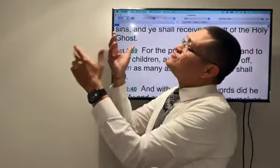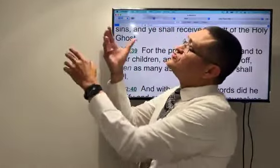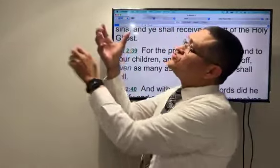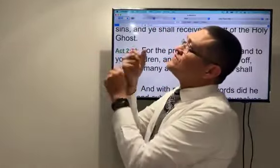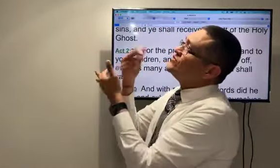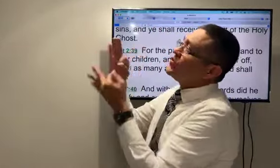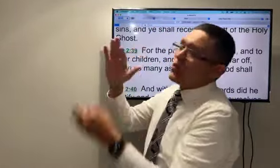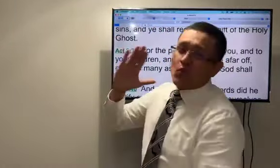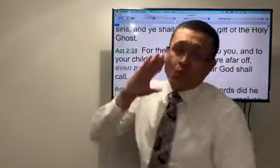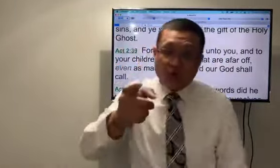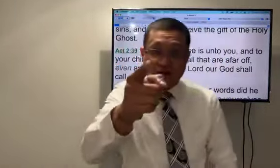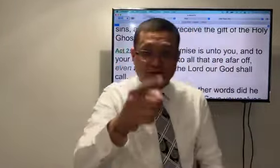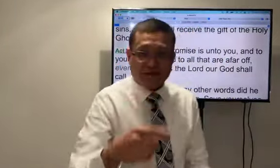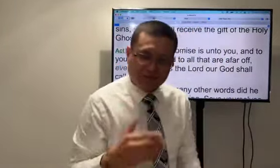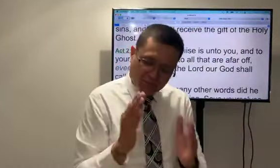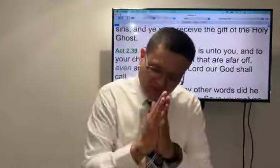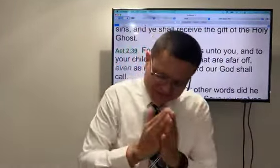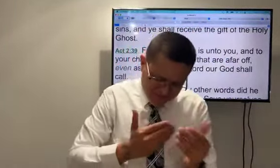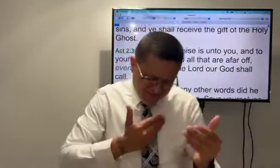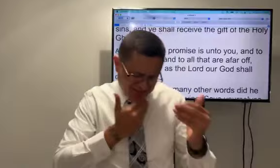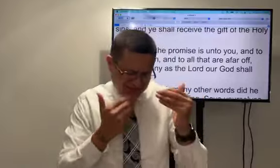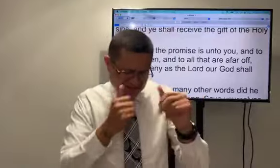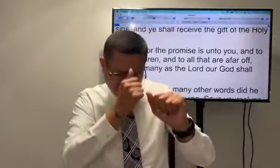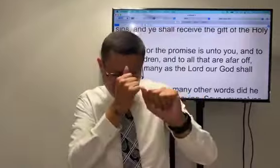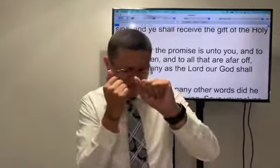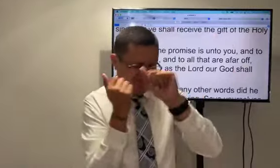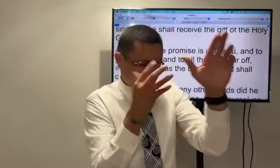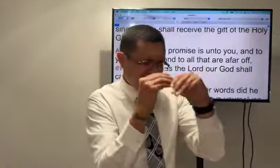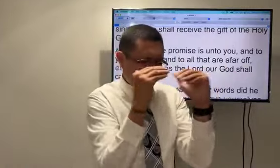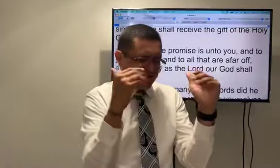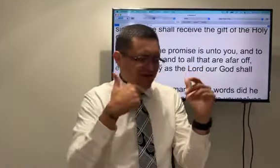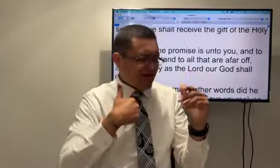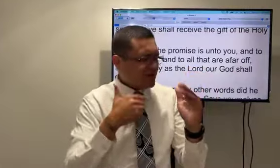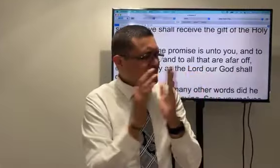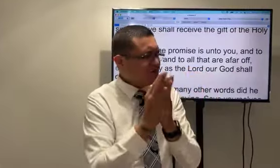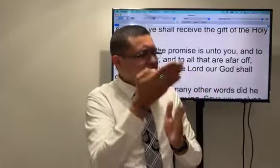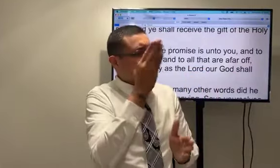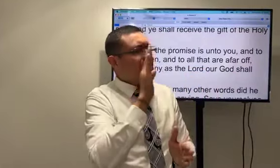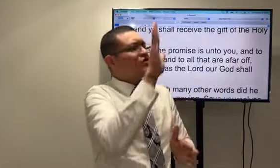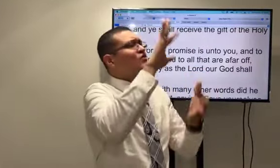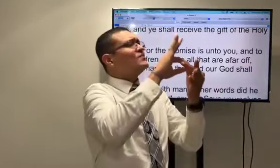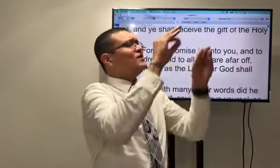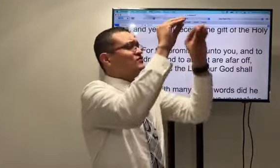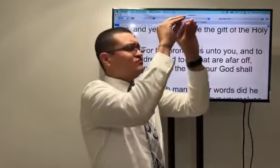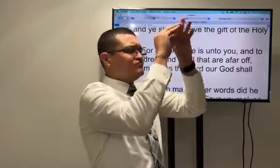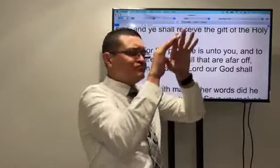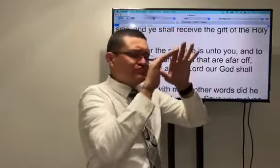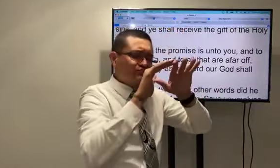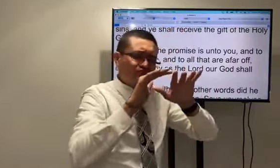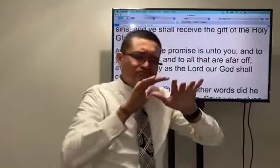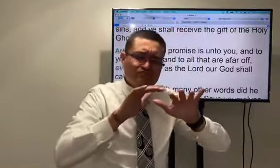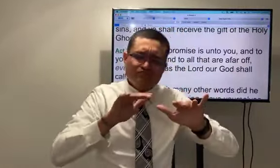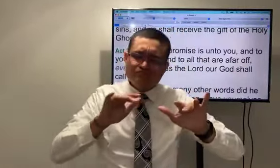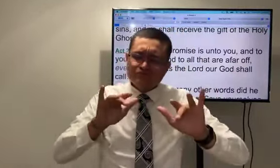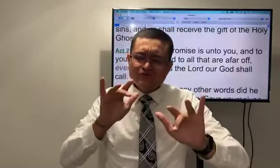him and you say Lord I want to receive your spirit let's go ahead and pray thank you father in heaven I ask that your spirit come down